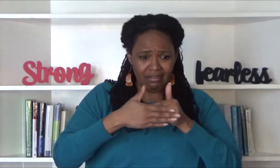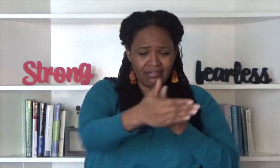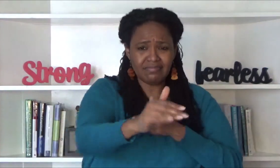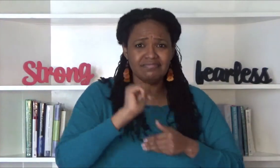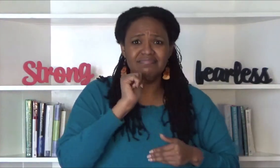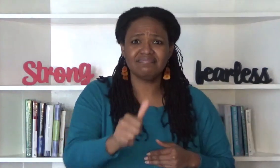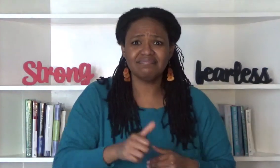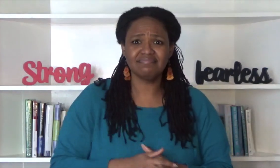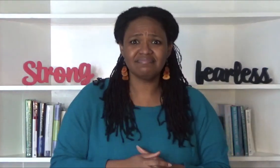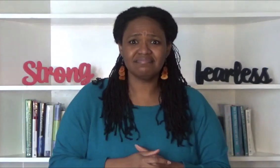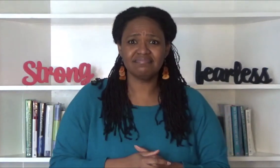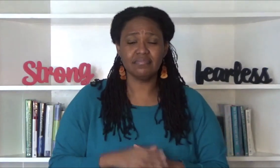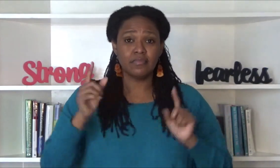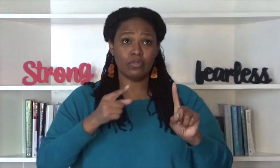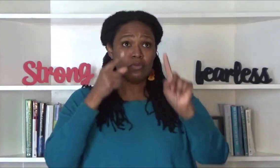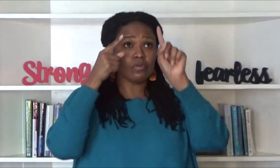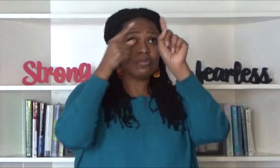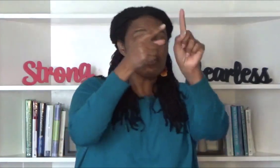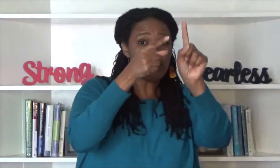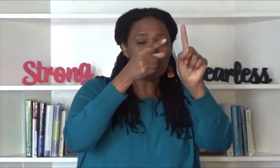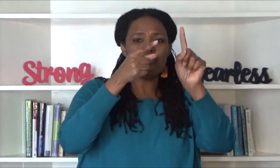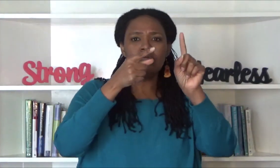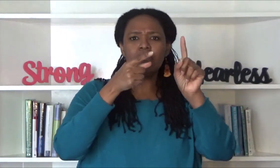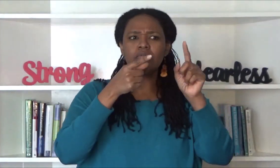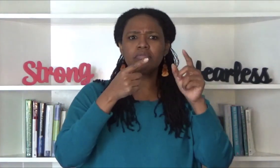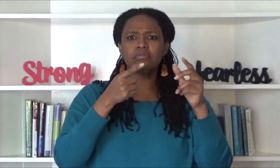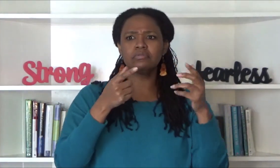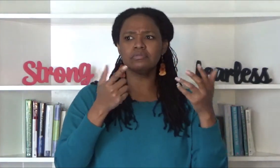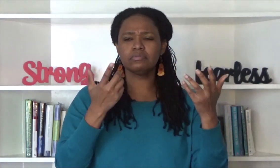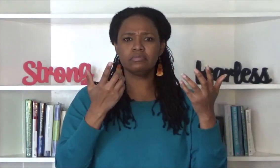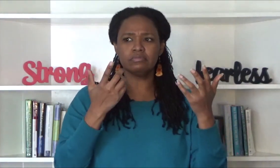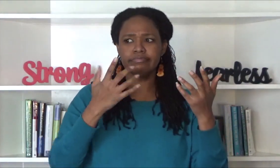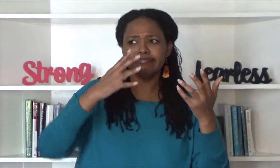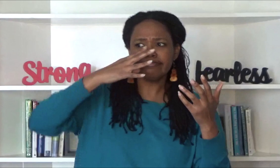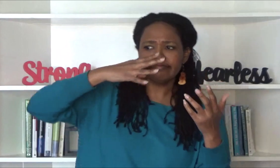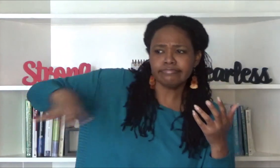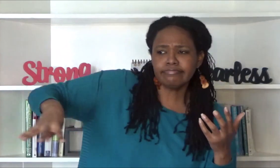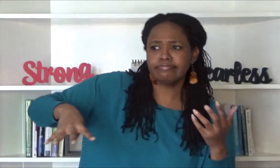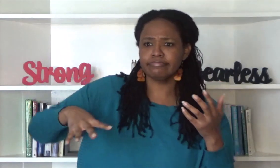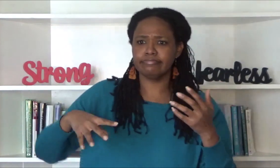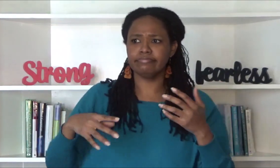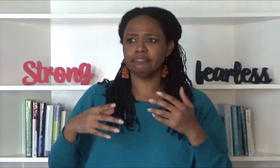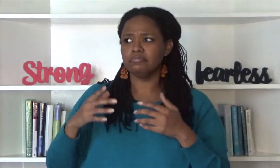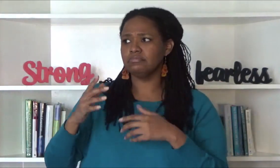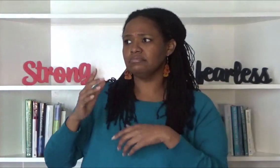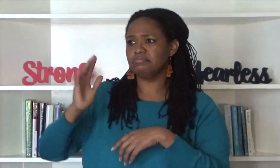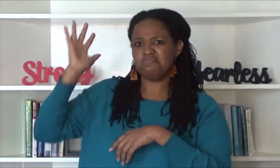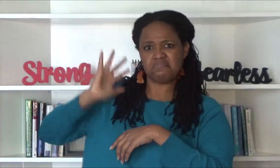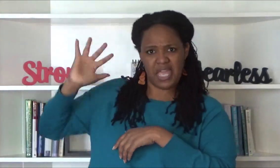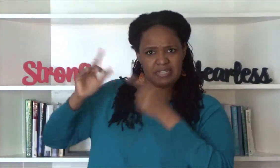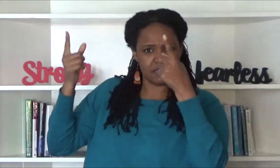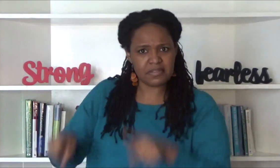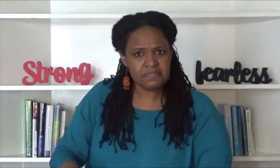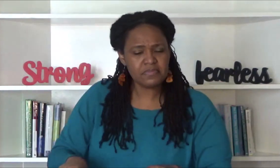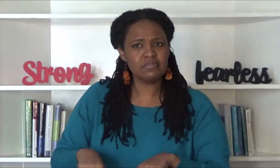the goal is not fighting your life disregarding your past